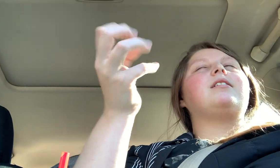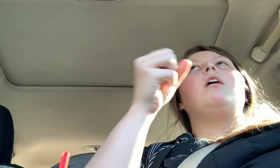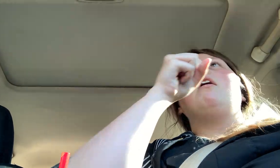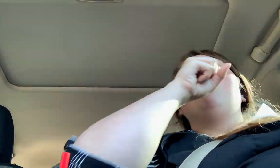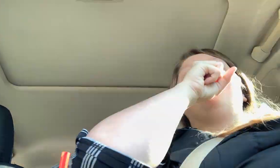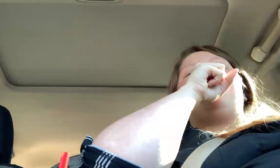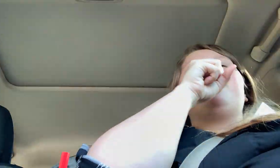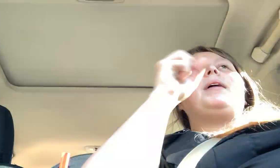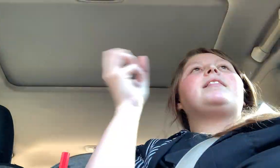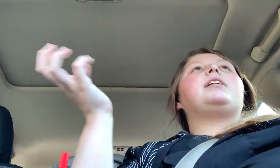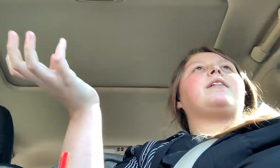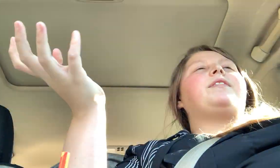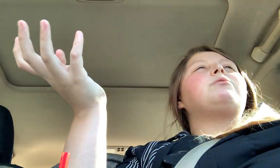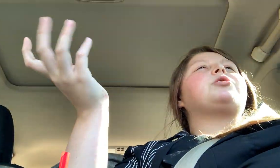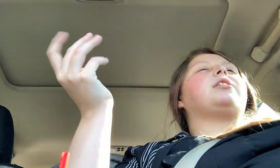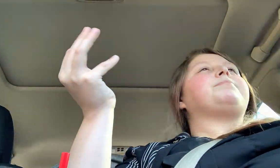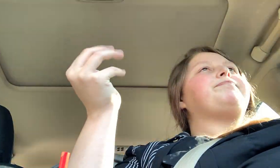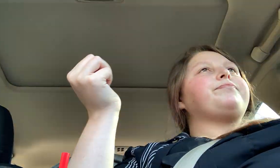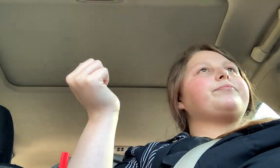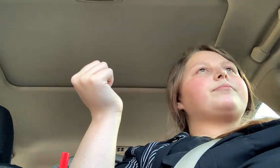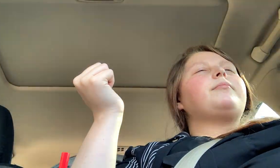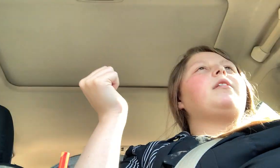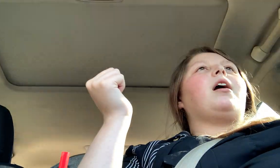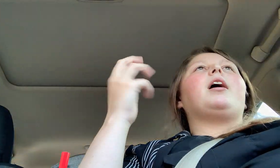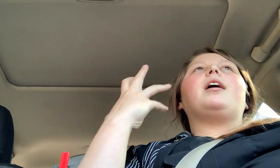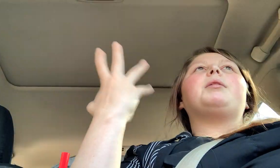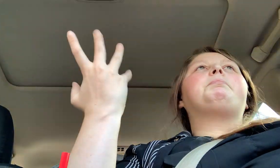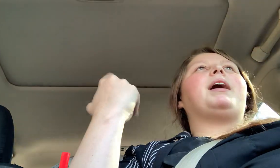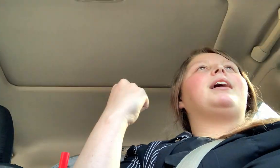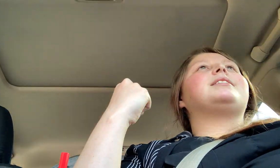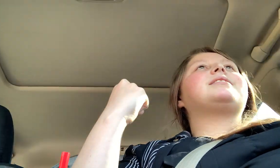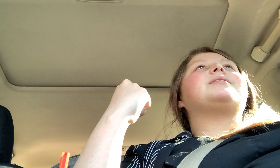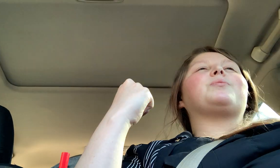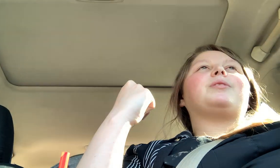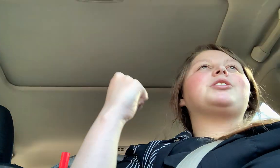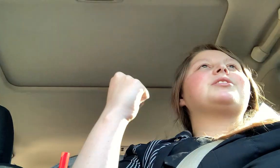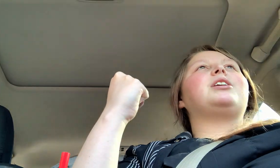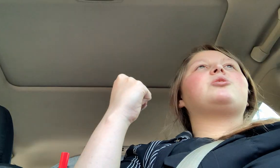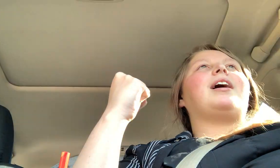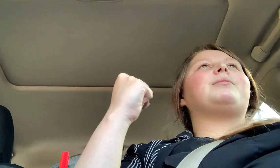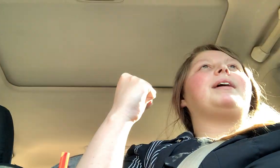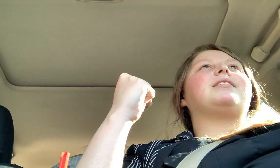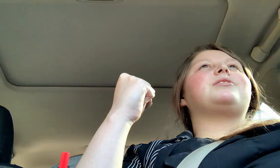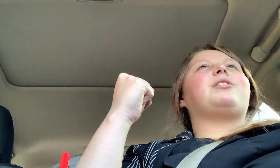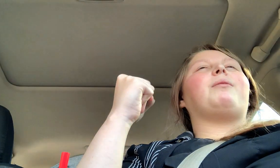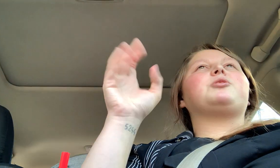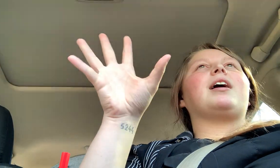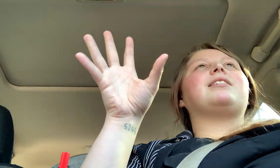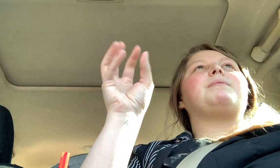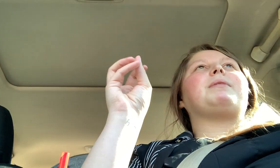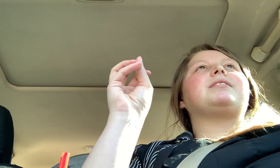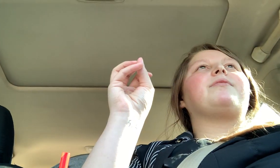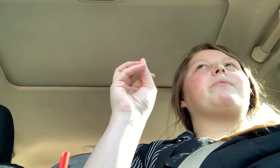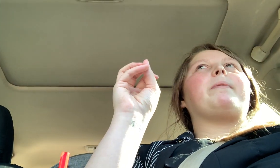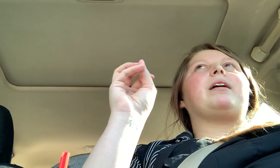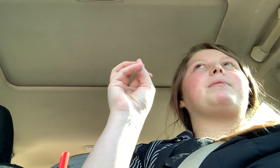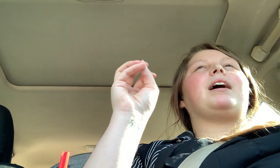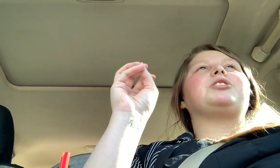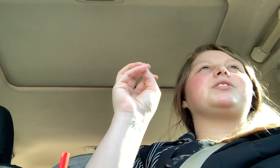in the near future, but we're just going to try our best. You know, I'm trying not to beat myself up about it, but I just,